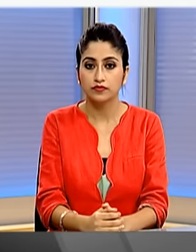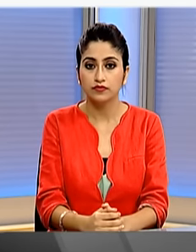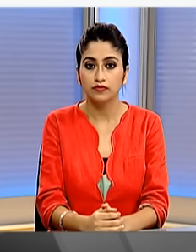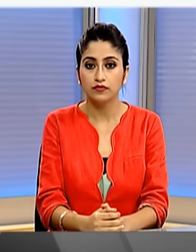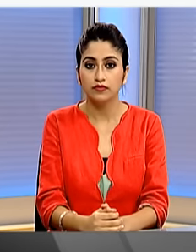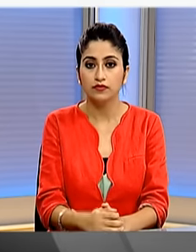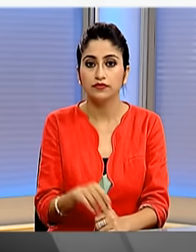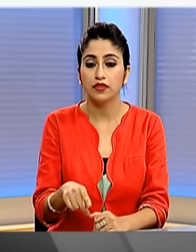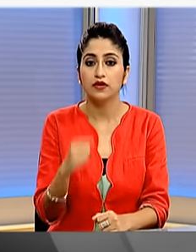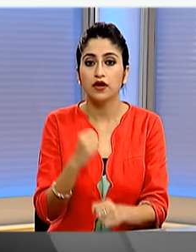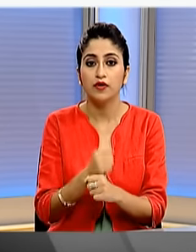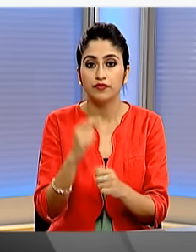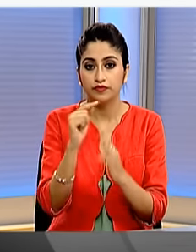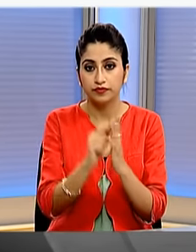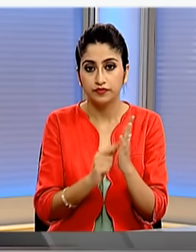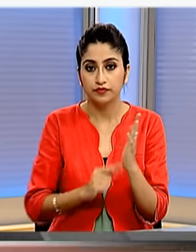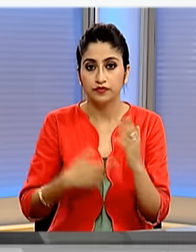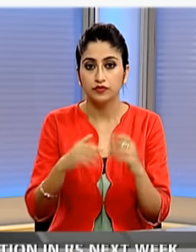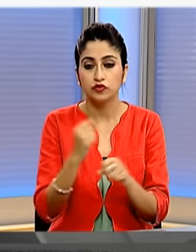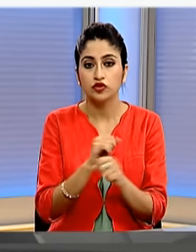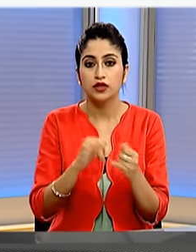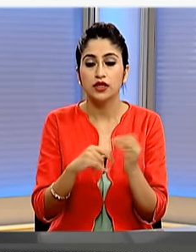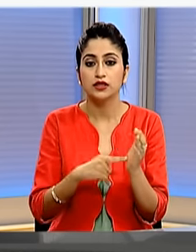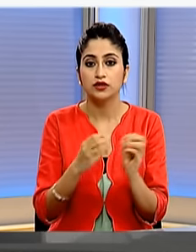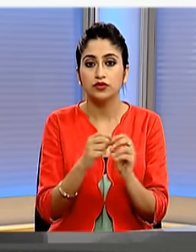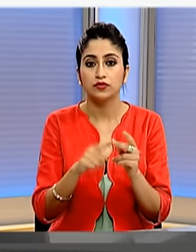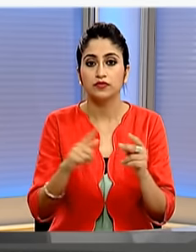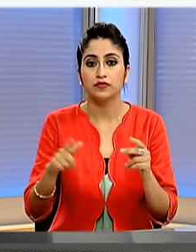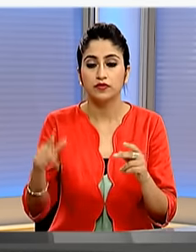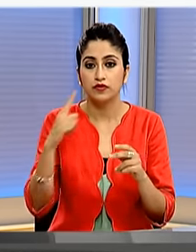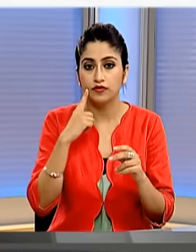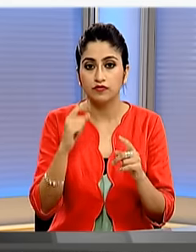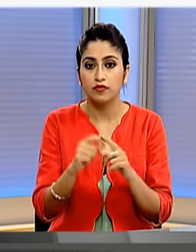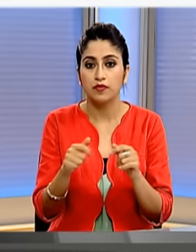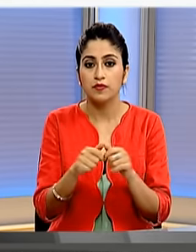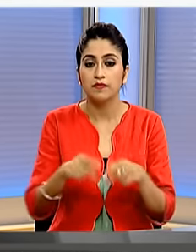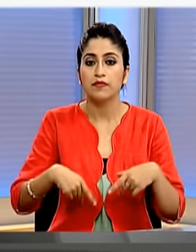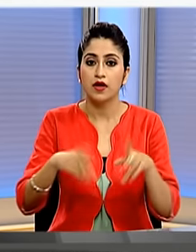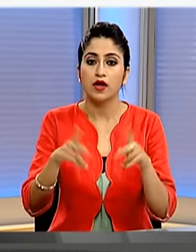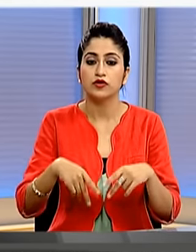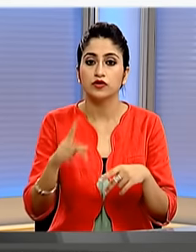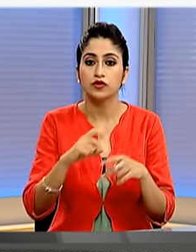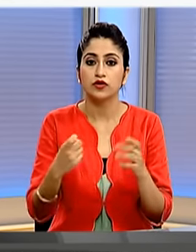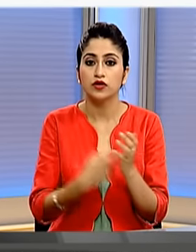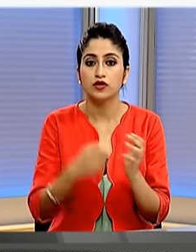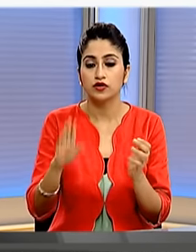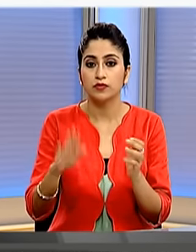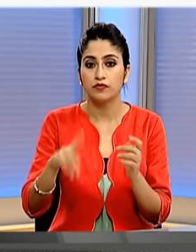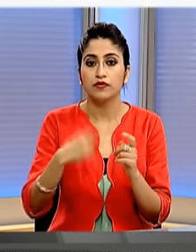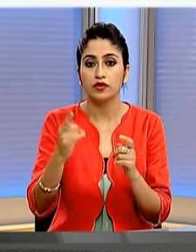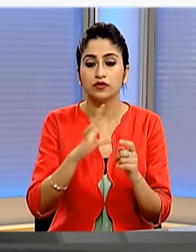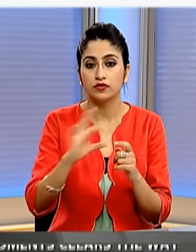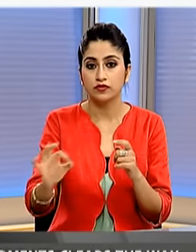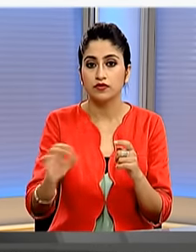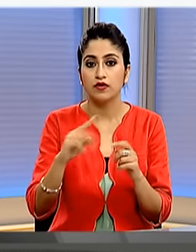the government has listed the GST bill for consideration and passage in Rajasabha's agenda for next week